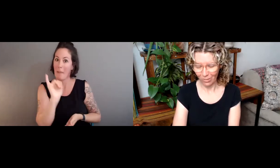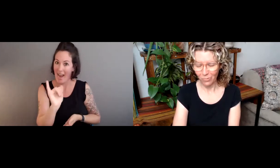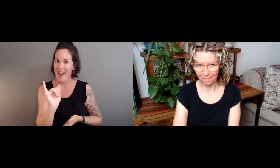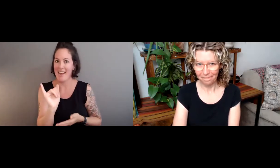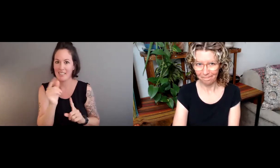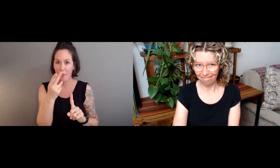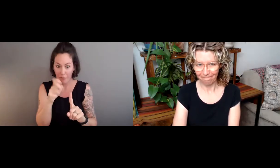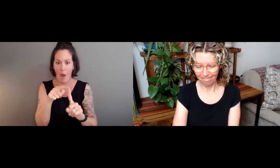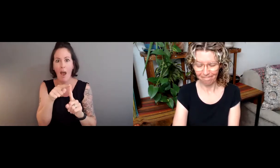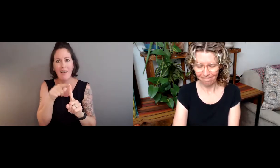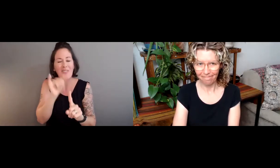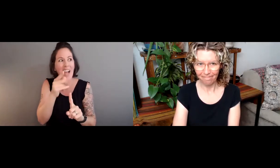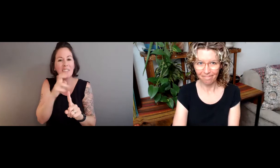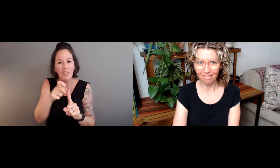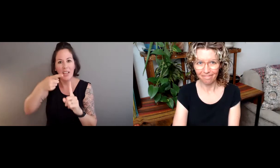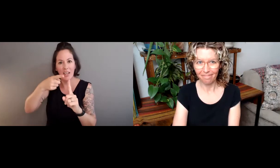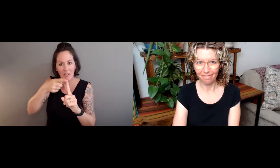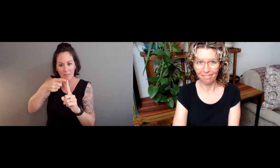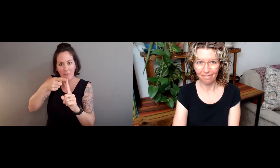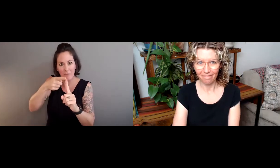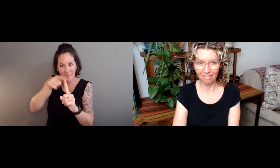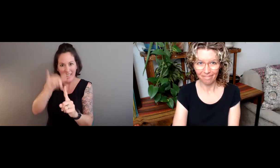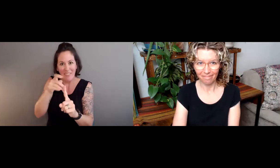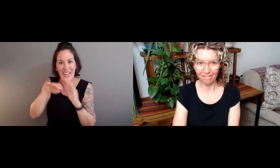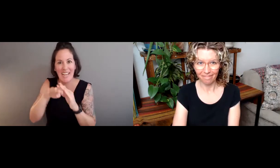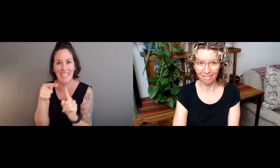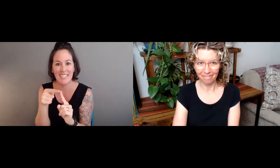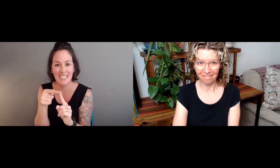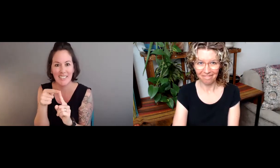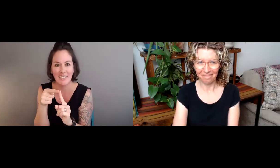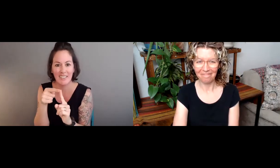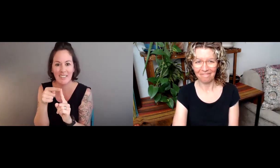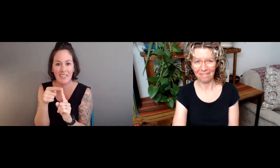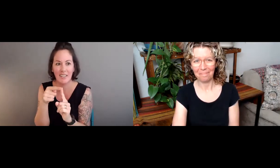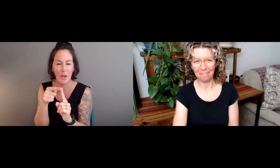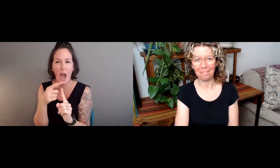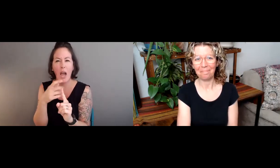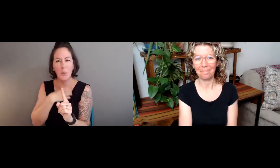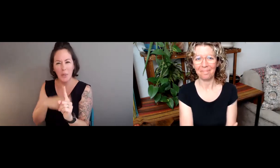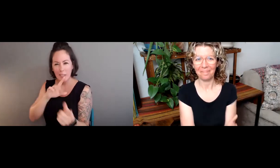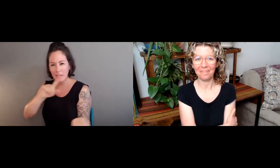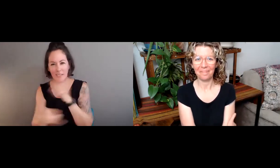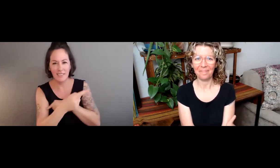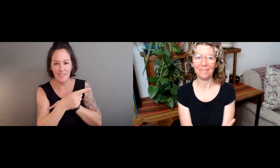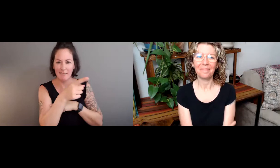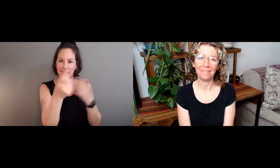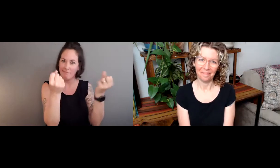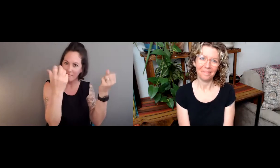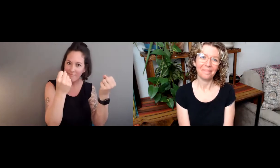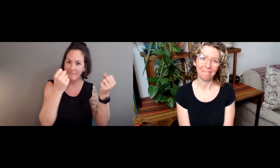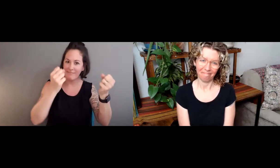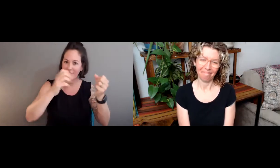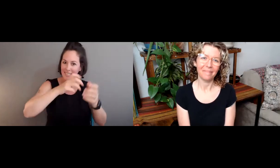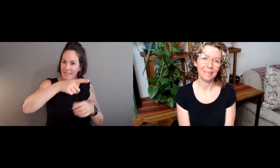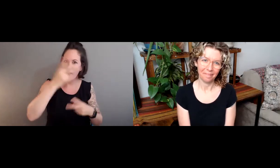There's still an issue because it still elevates the written word as the end-all be-all and the way to access sign language information.